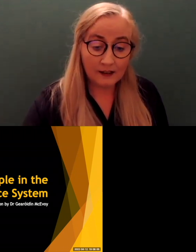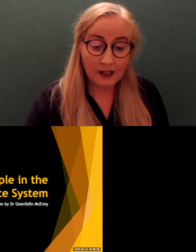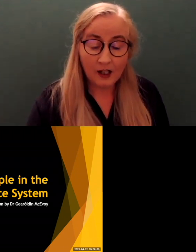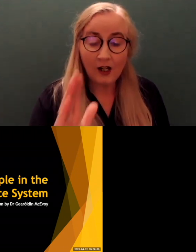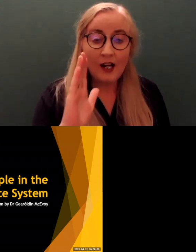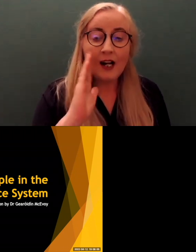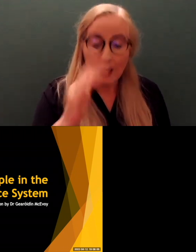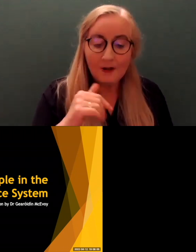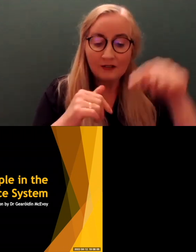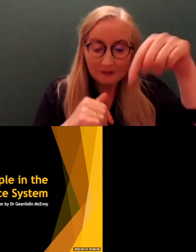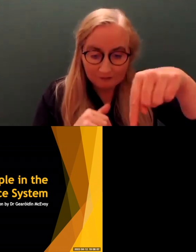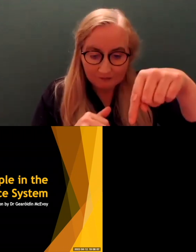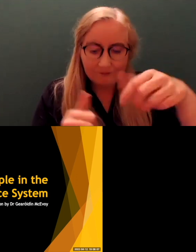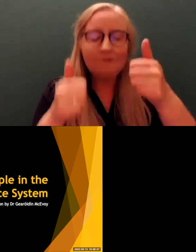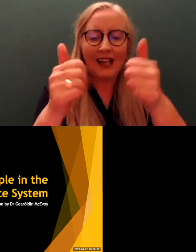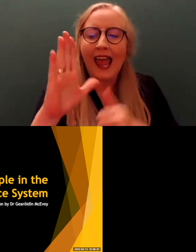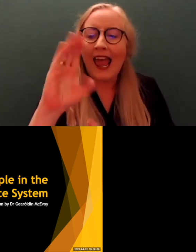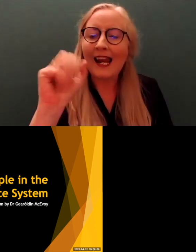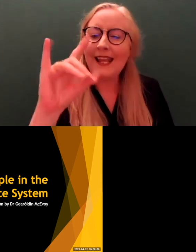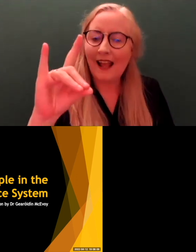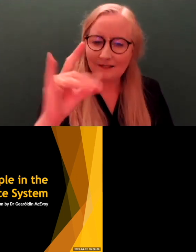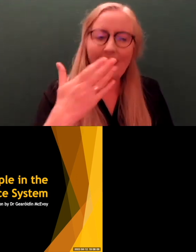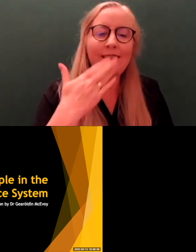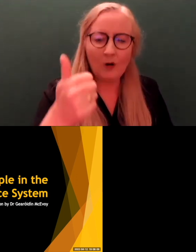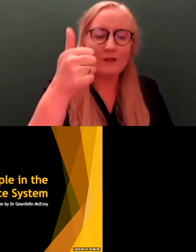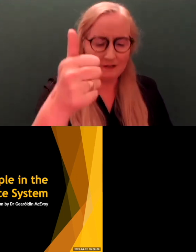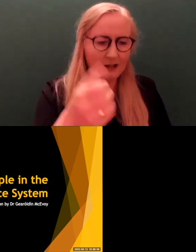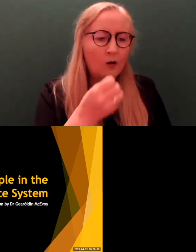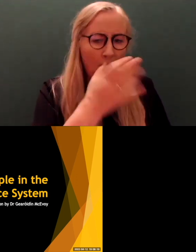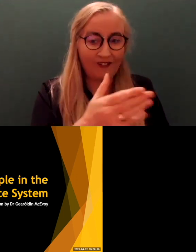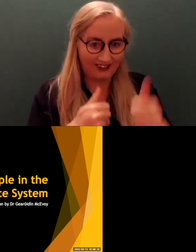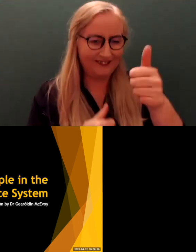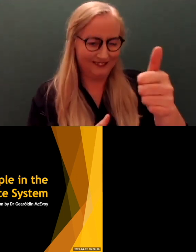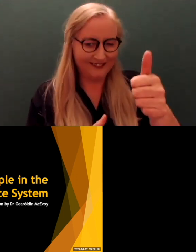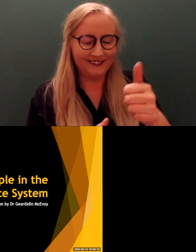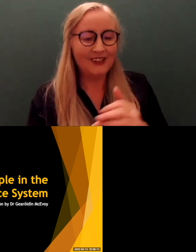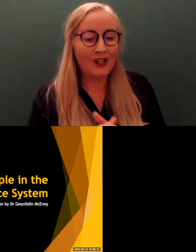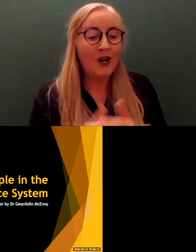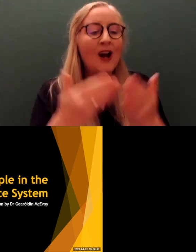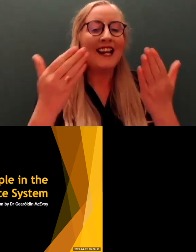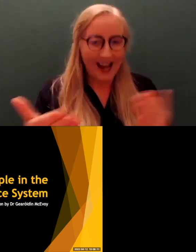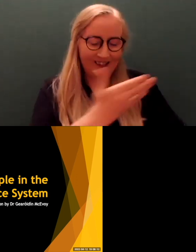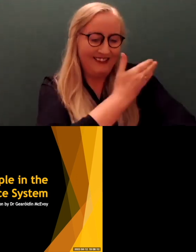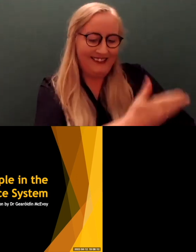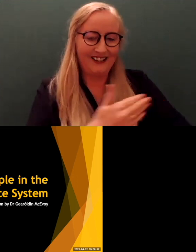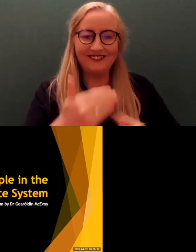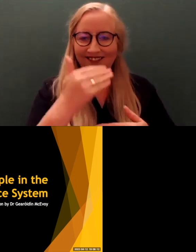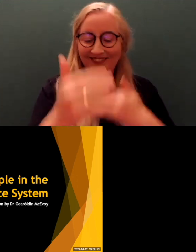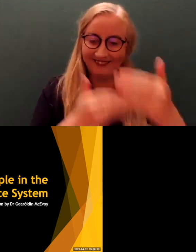Yes, perfect. Thank you, Leah. Thank you very much. Great. Wonderful. Okay, so I'll get cracking. So, as you can